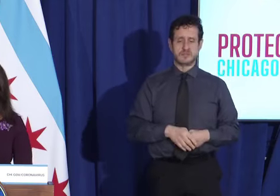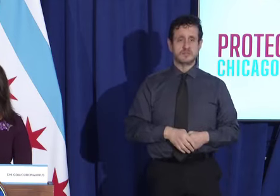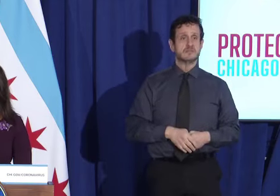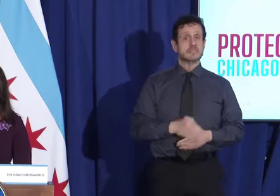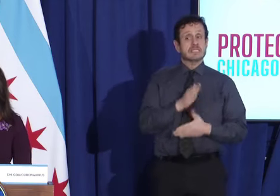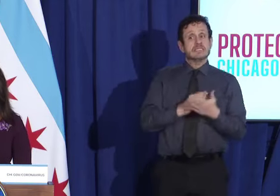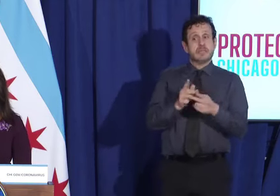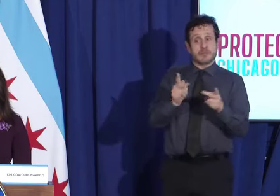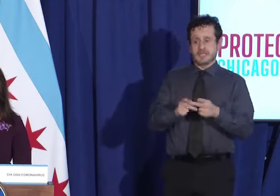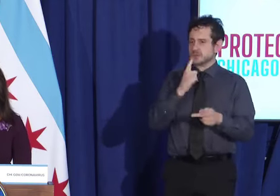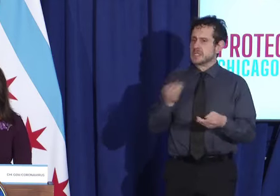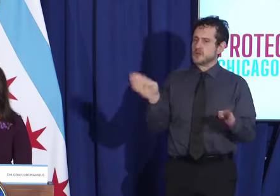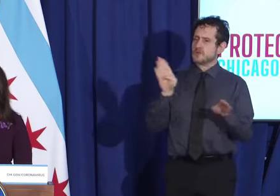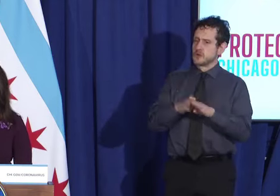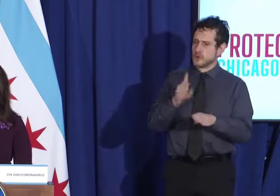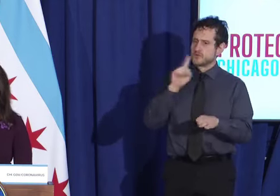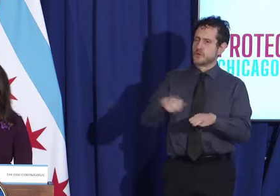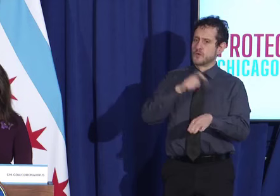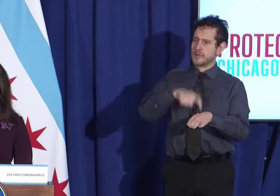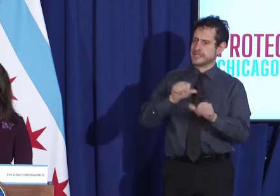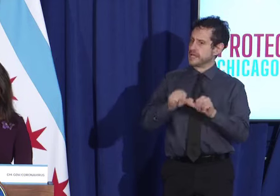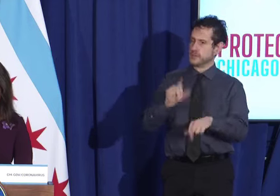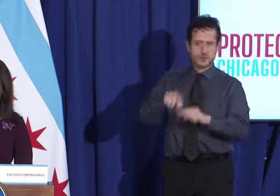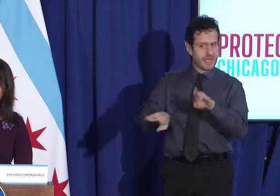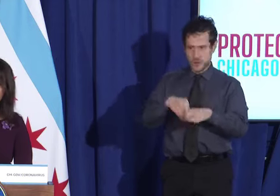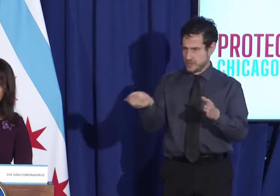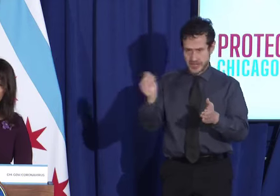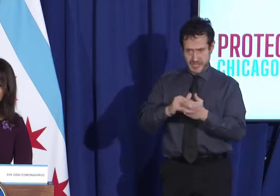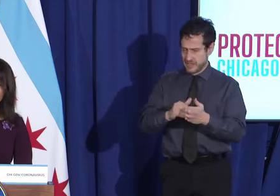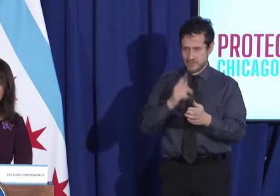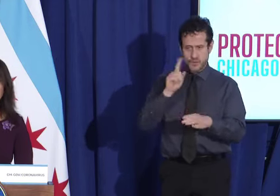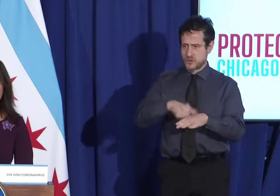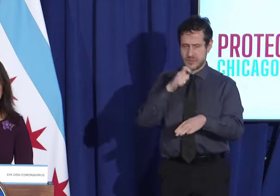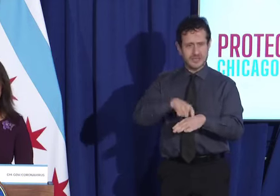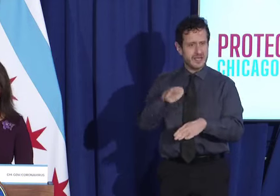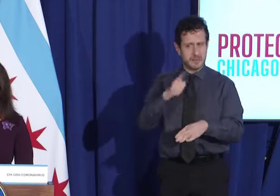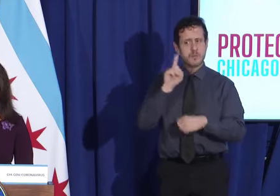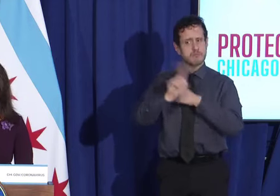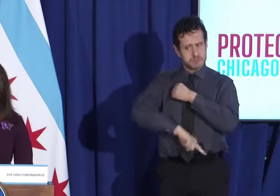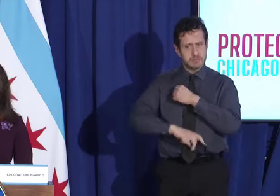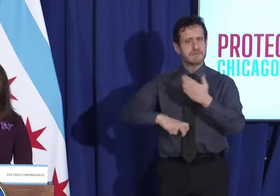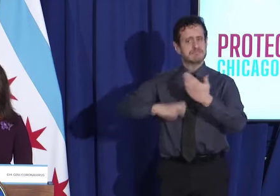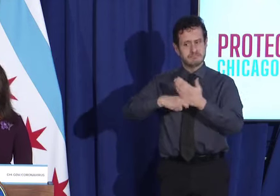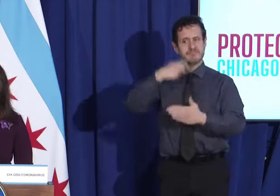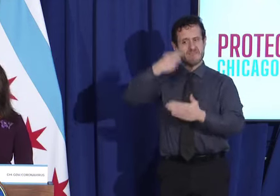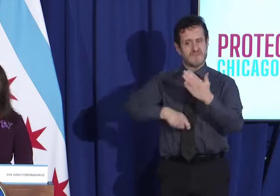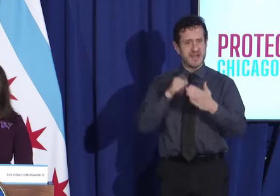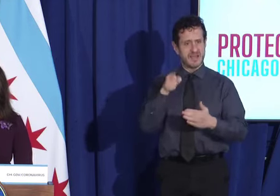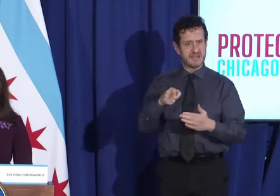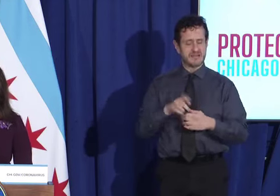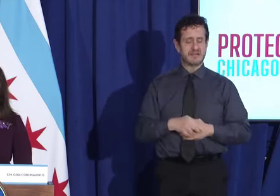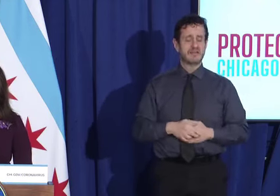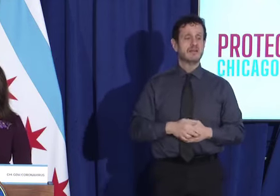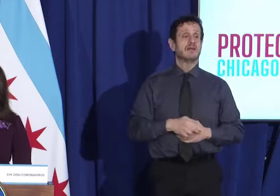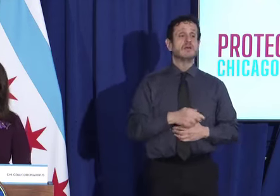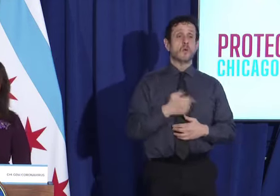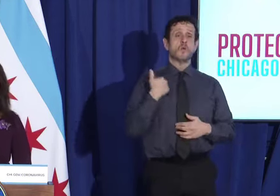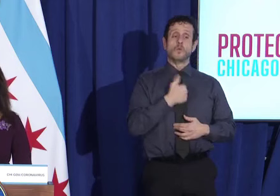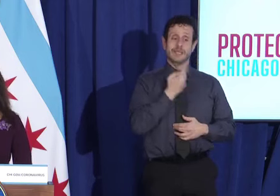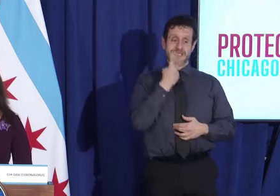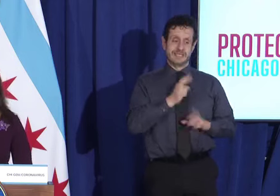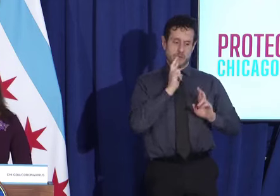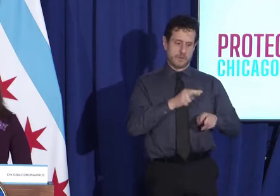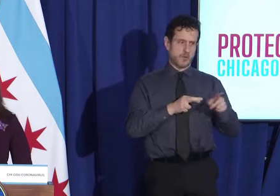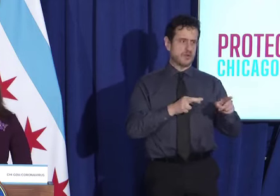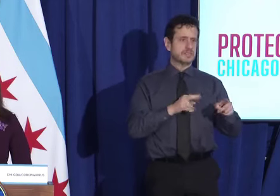very high fines and penalties. We are also receiving reports of retailers not following the guidelines and, if anything,